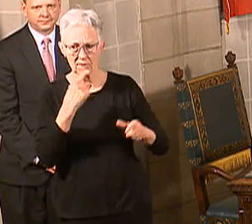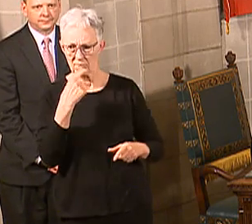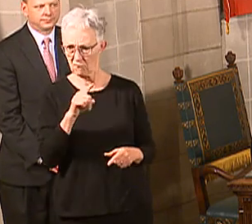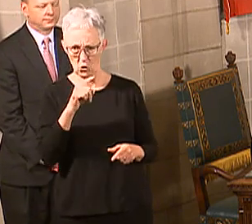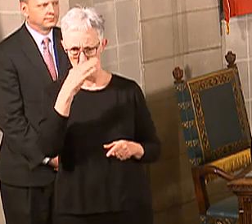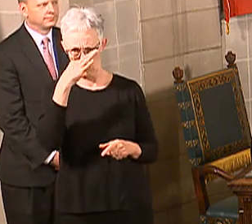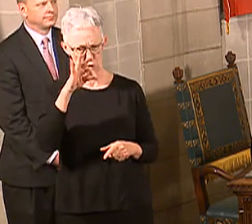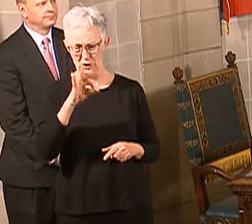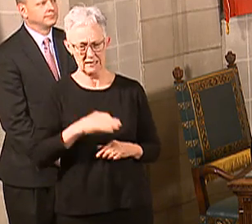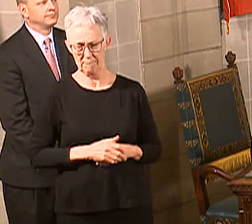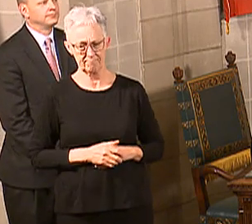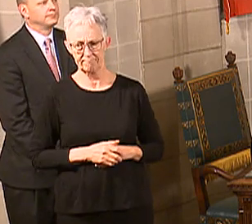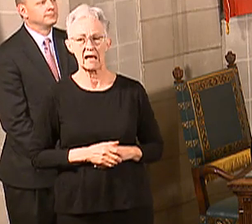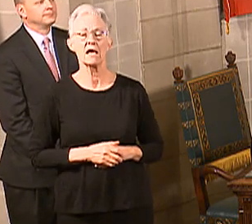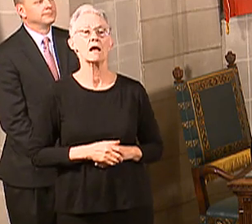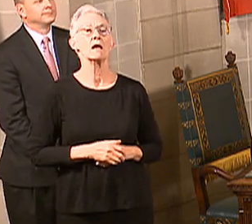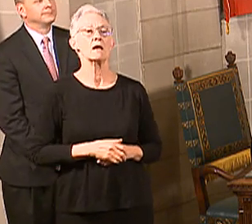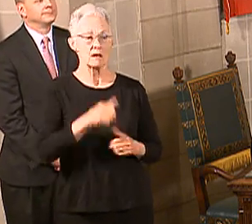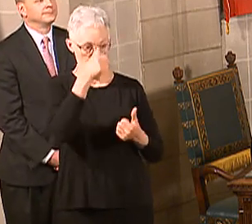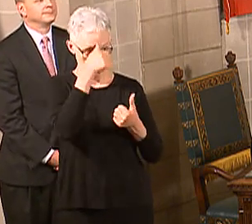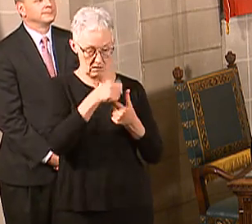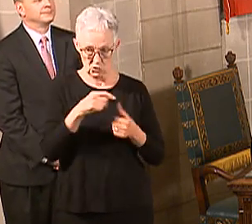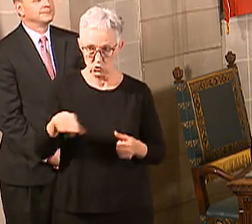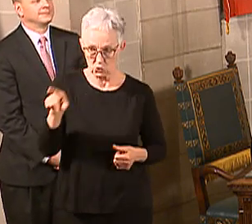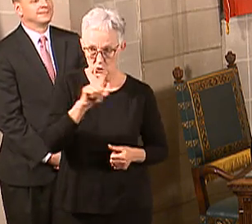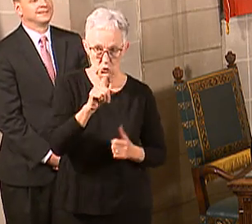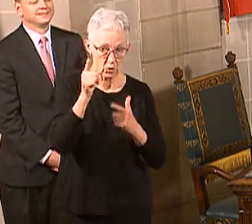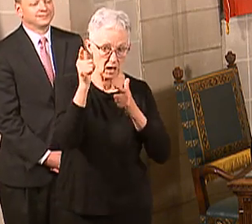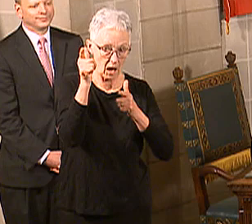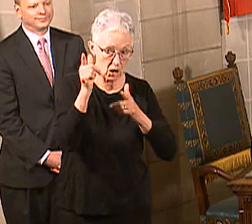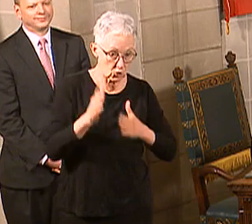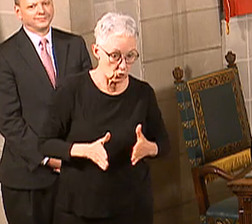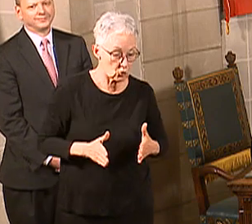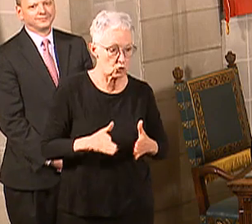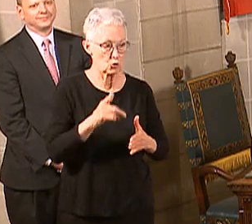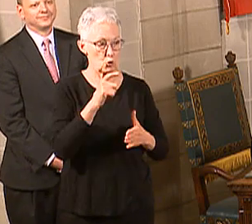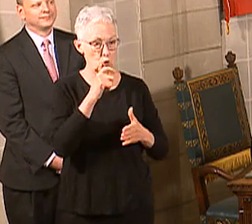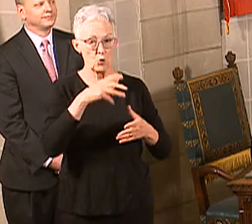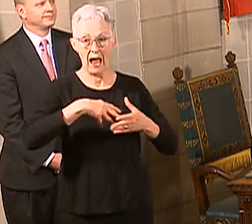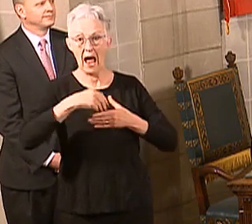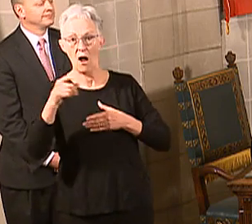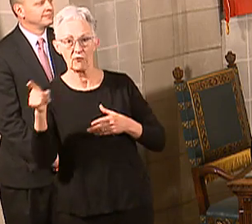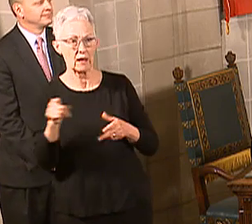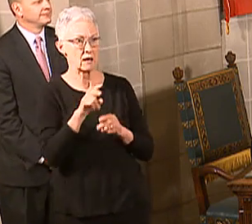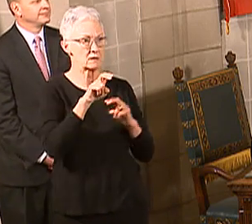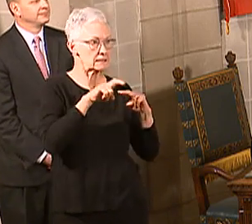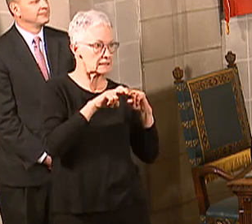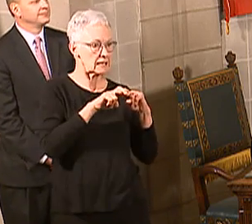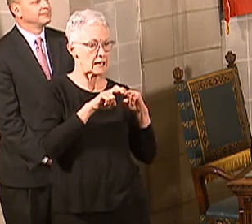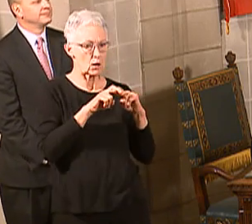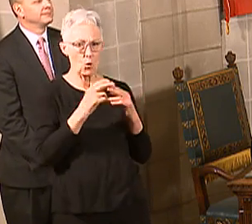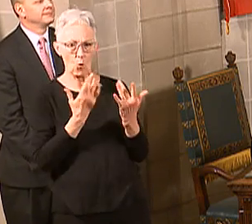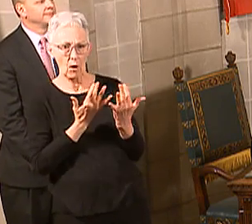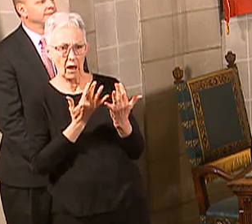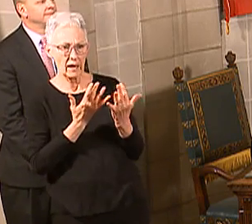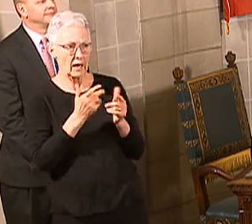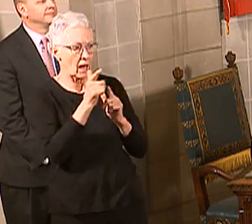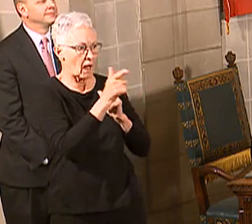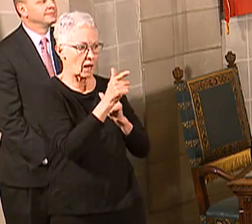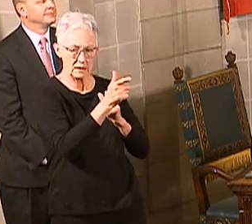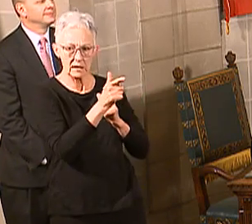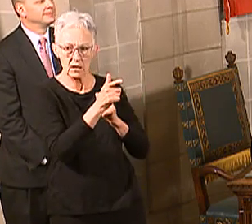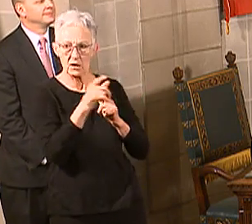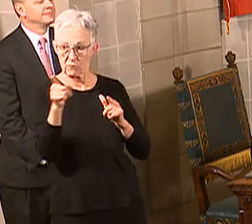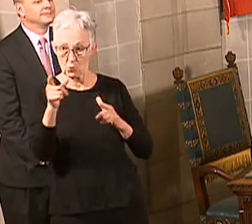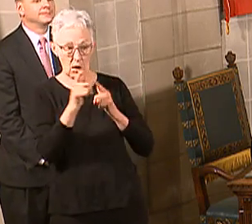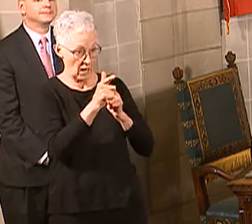all hunters, again, even when you're out there in the blind, make sure you're continuing to practice good social distancing. If you go hunting with somebody, you've got to stay six feet away.